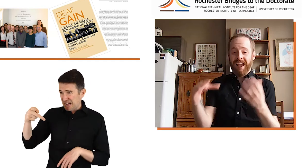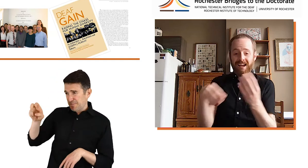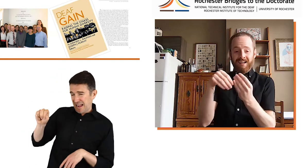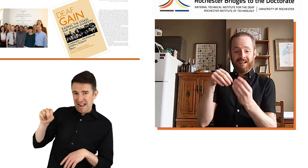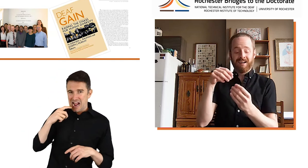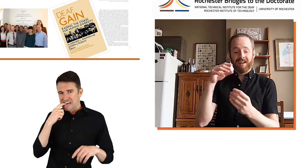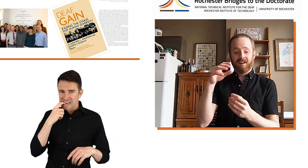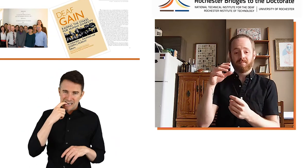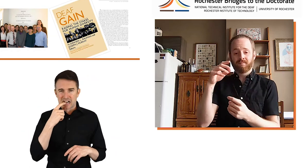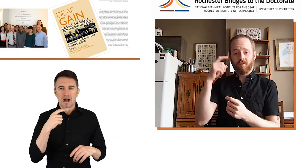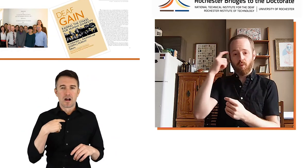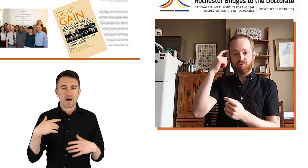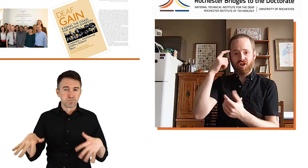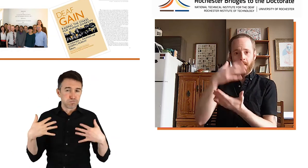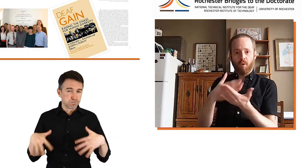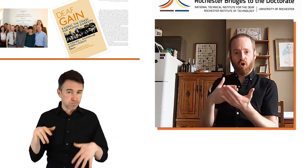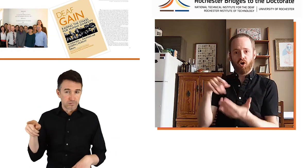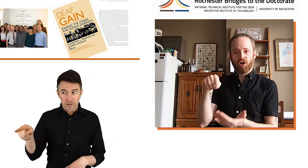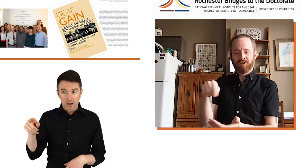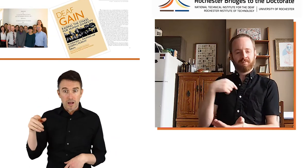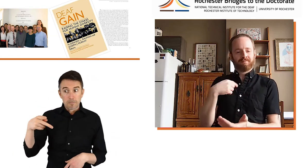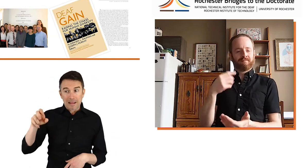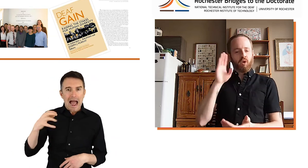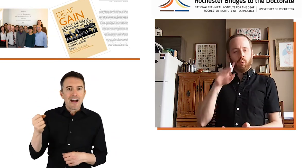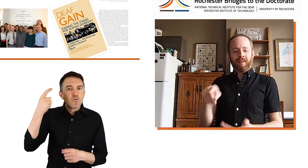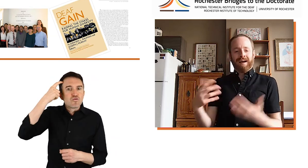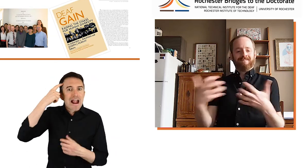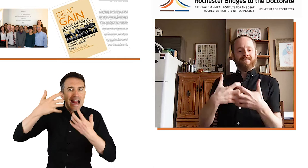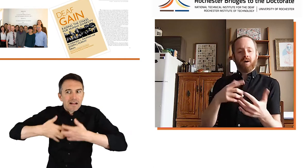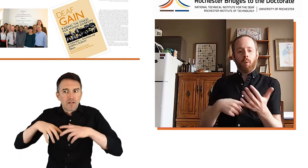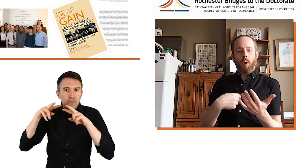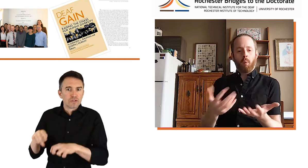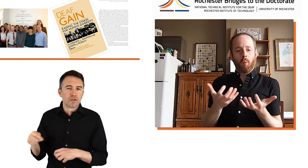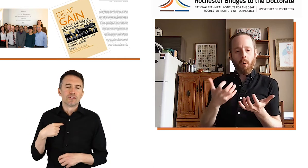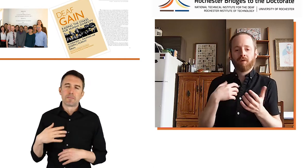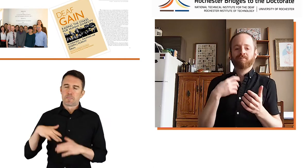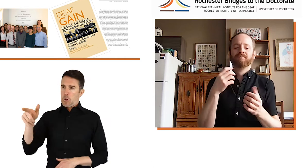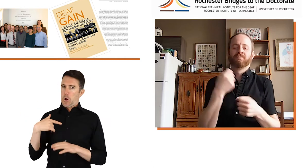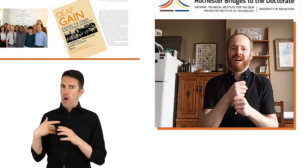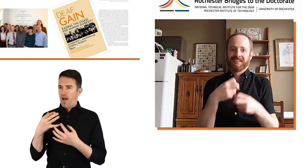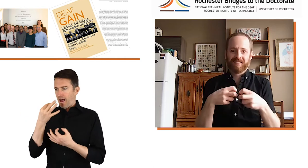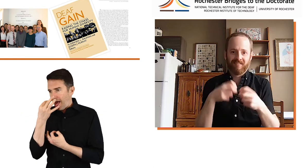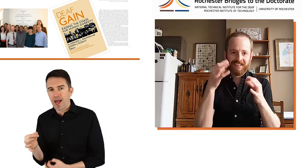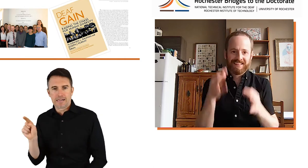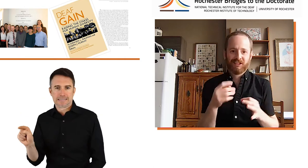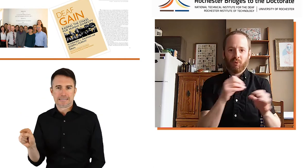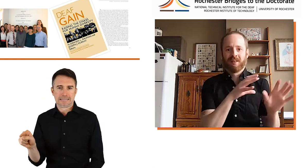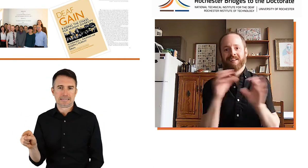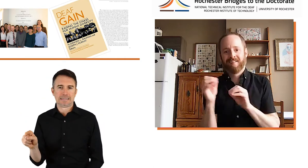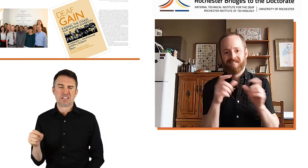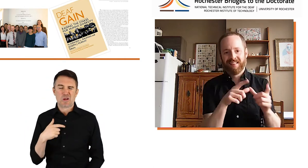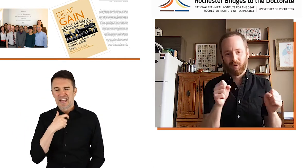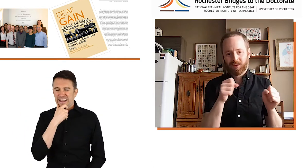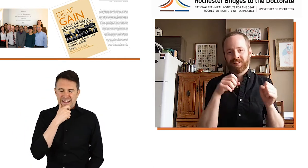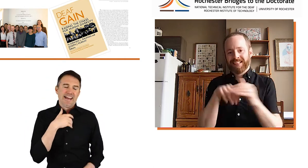but adding the brain part and the cognitive part, I knew that was what I was more interested in, so I